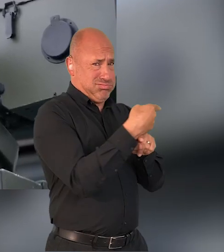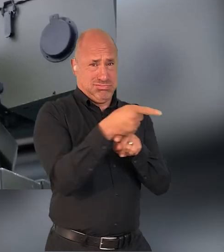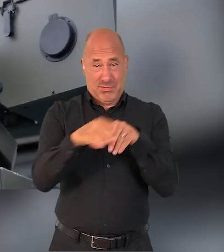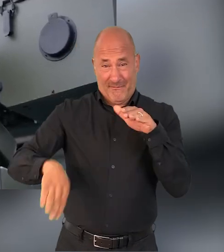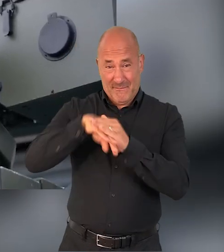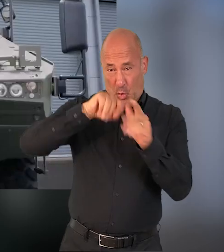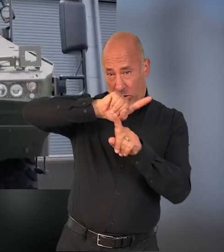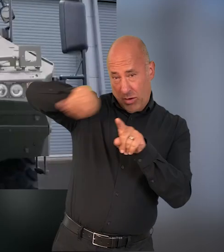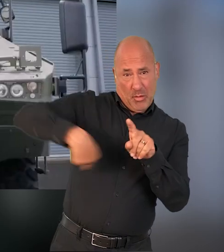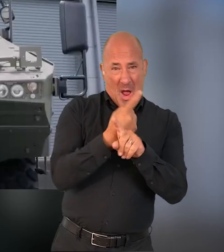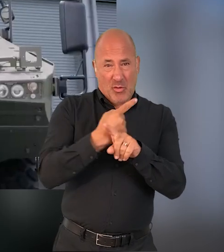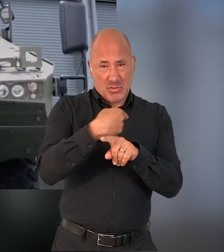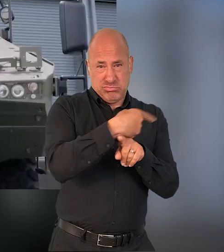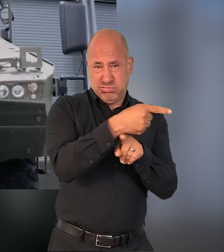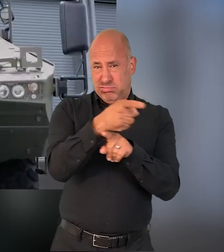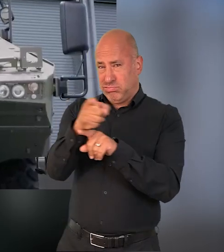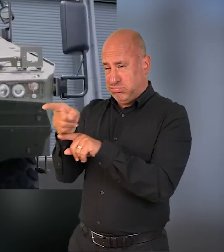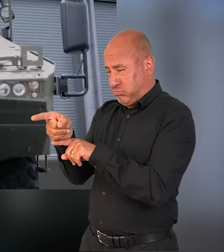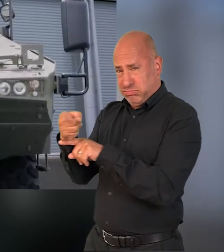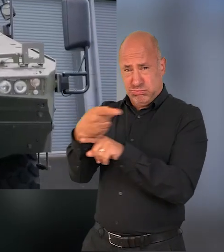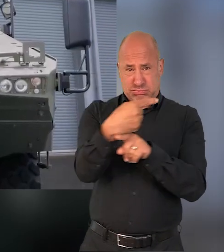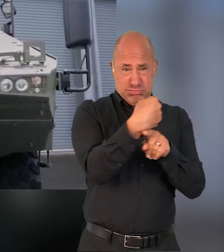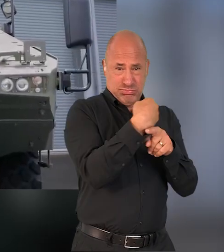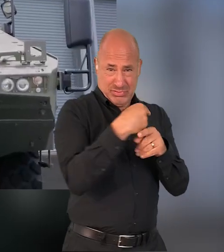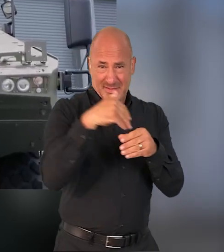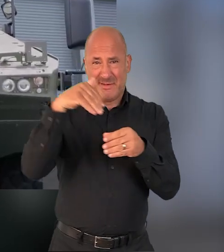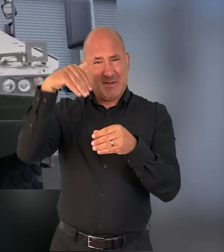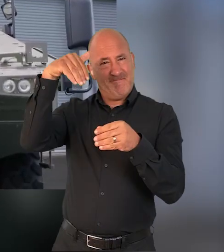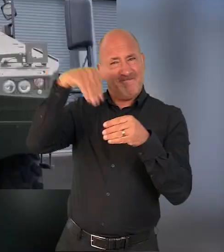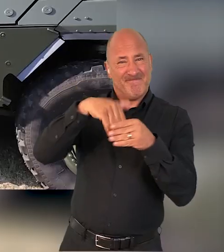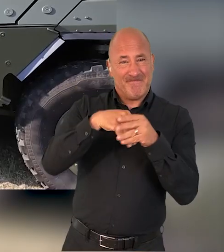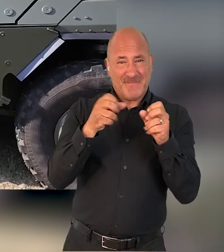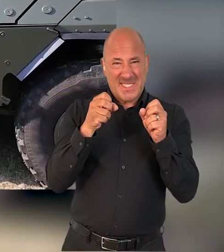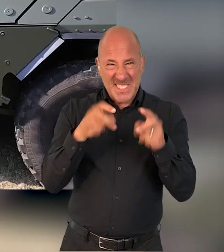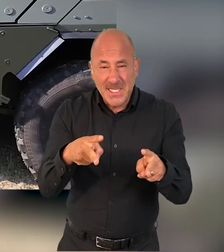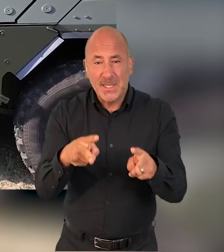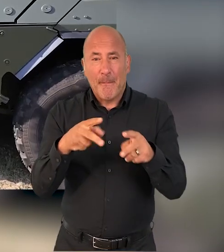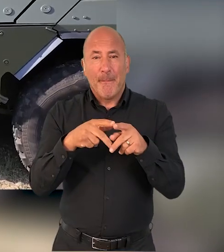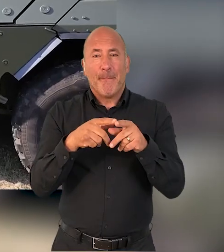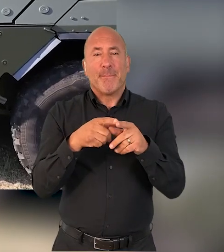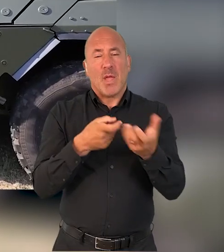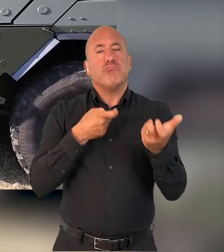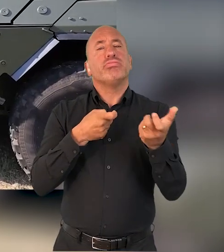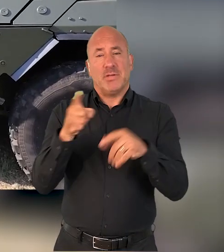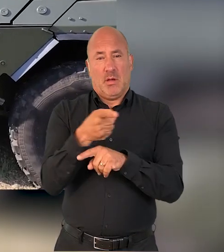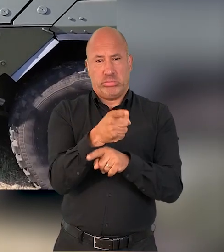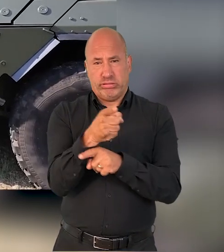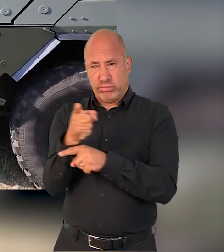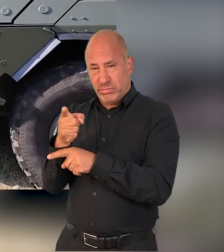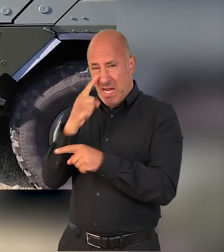And what it does, it's a little platform that can rotate. It gives 360 degrees rotation and it houses a